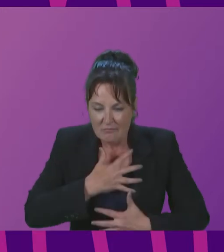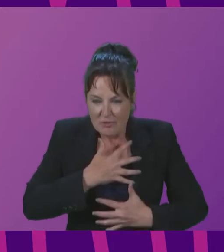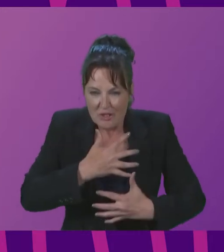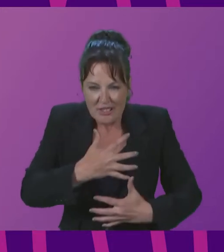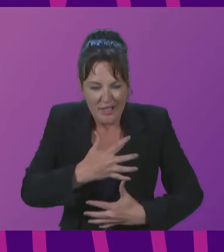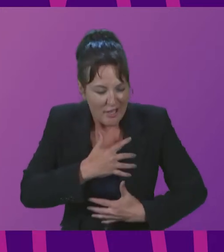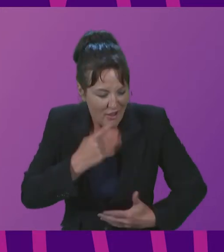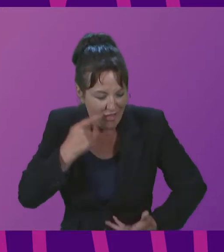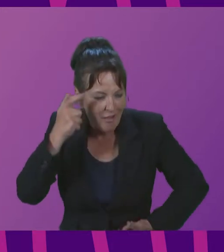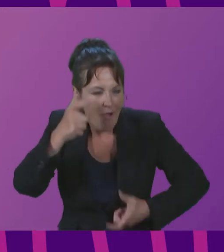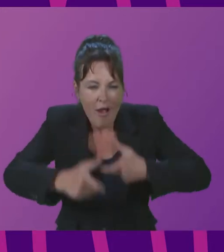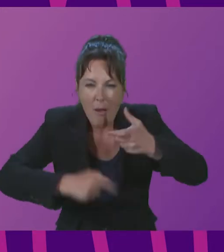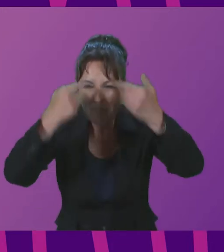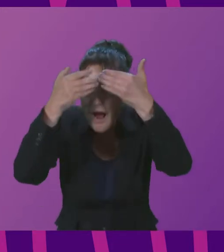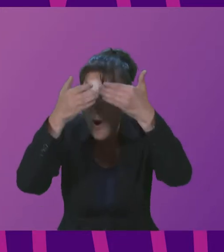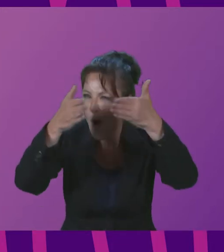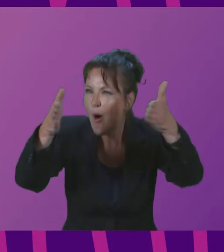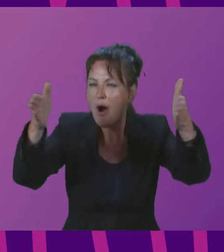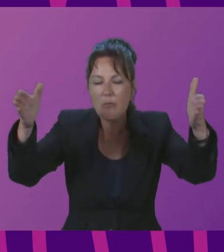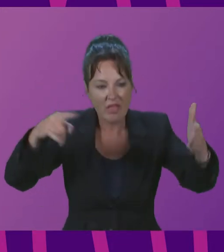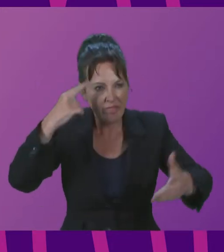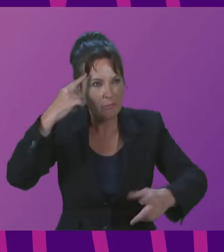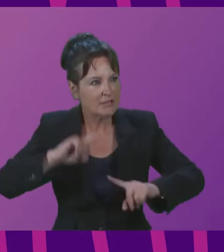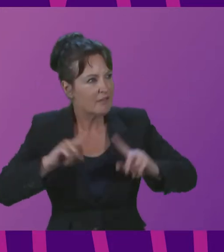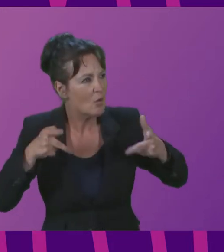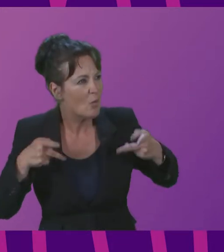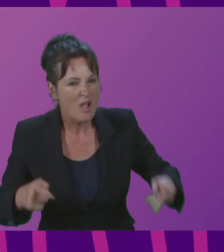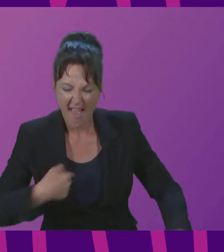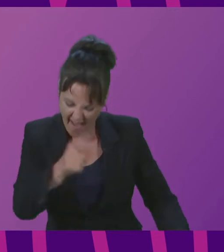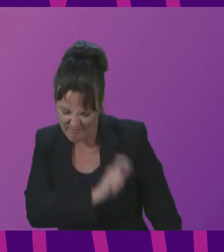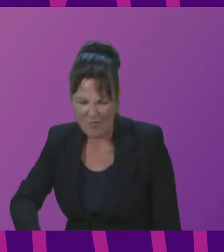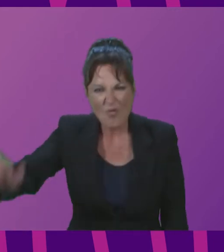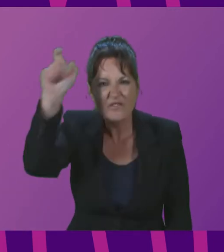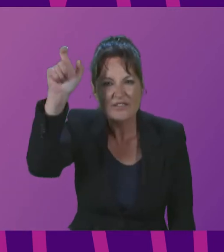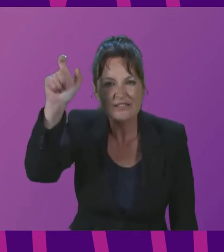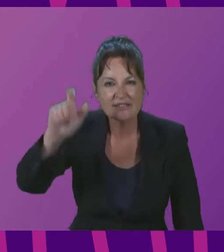without condescension mind open take them to a new dimension I'm confident